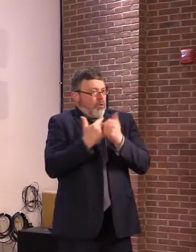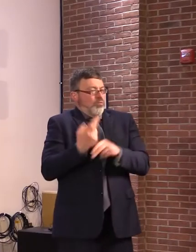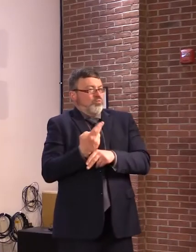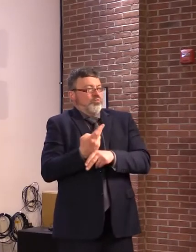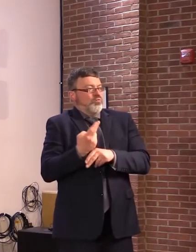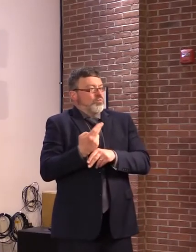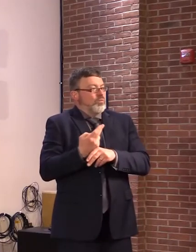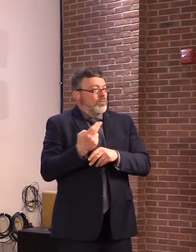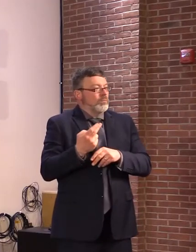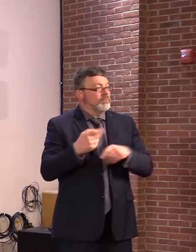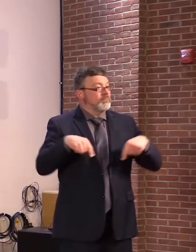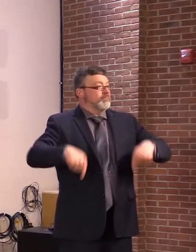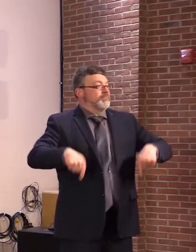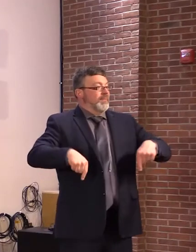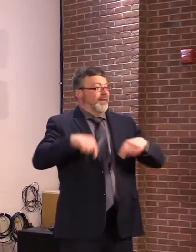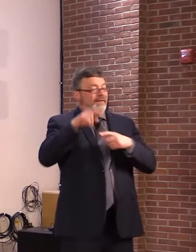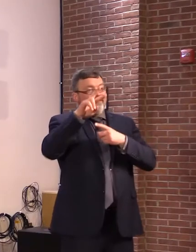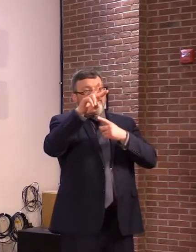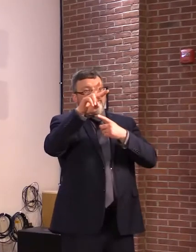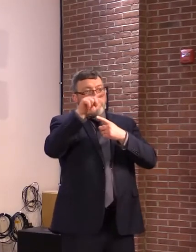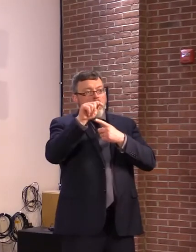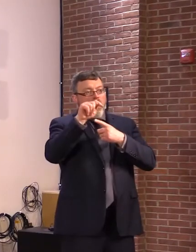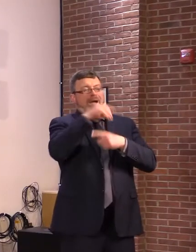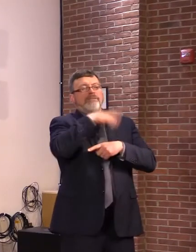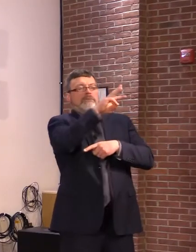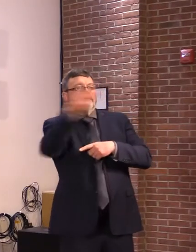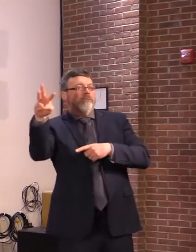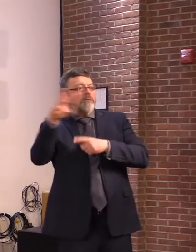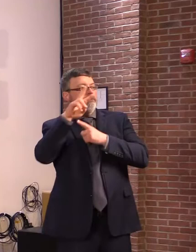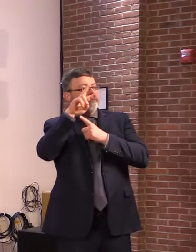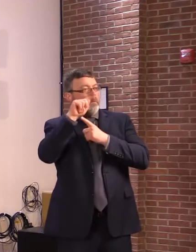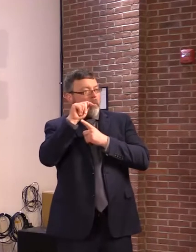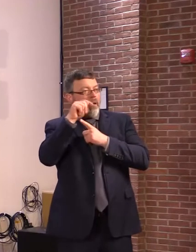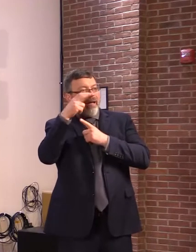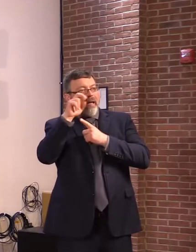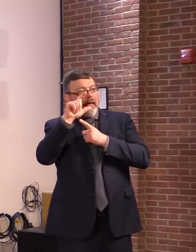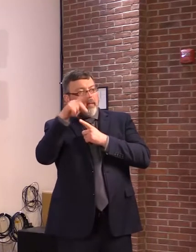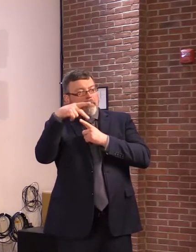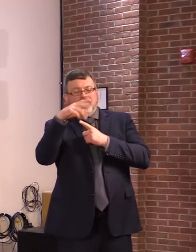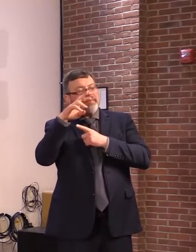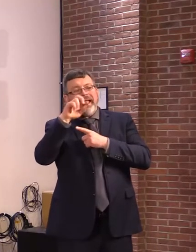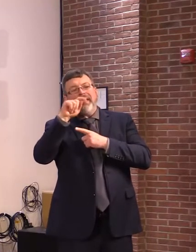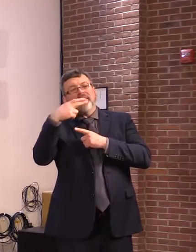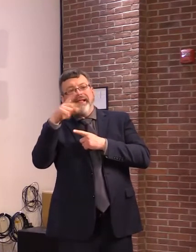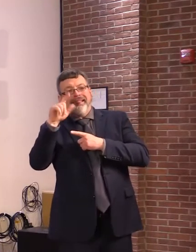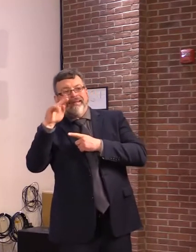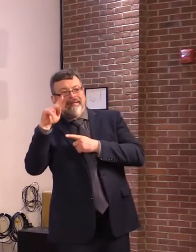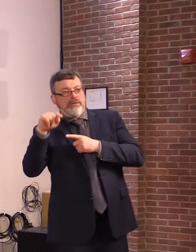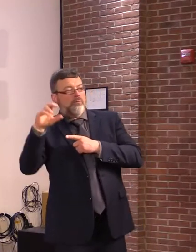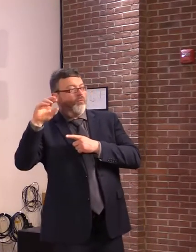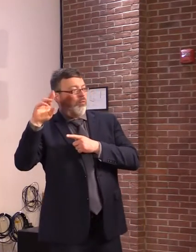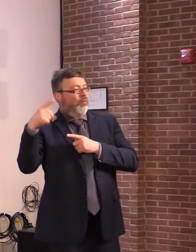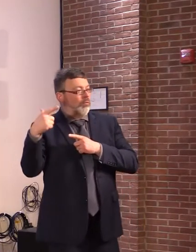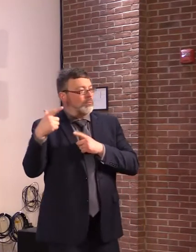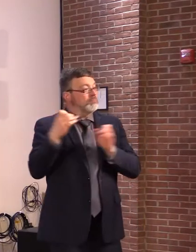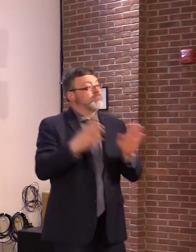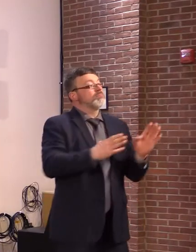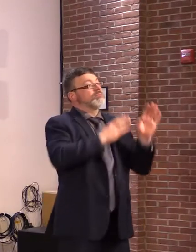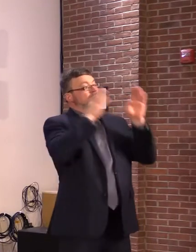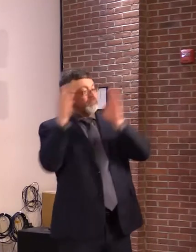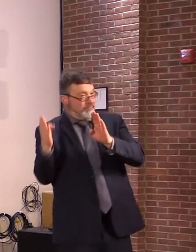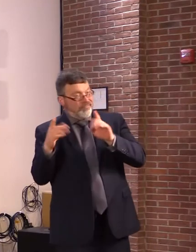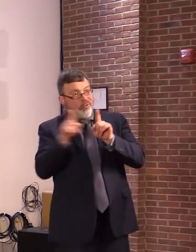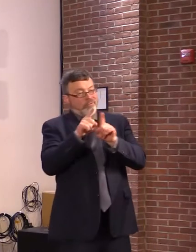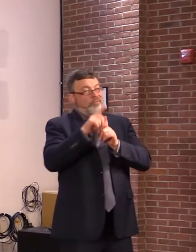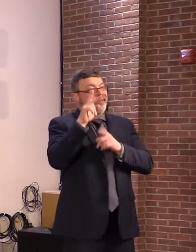or NoODVT.com, K-N-O-W-O-D-V